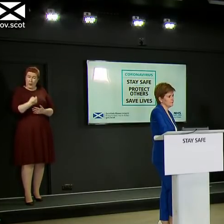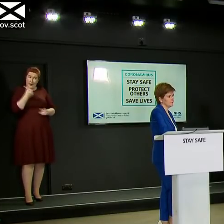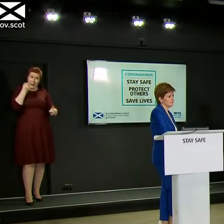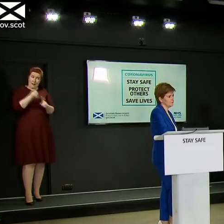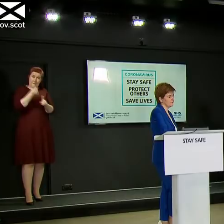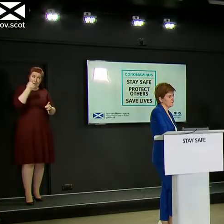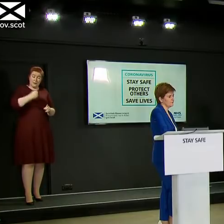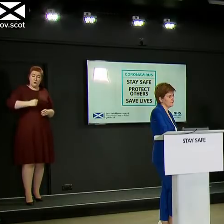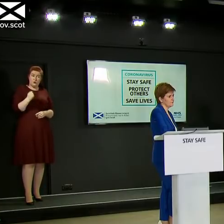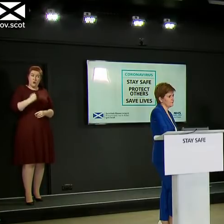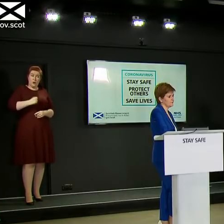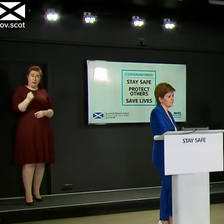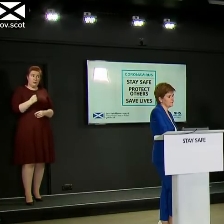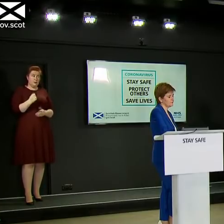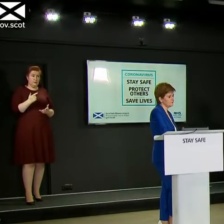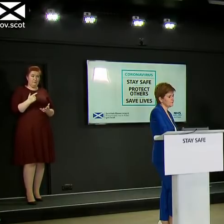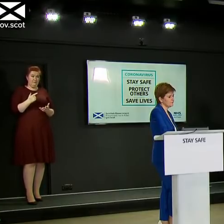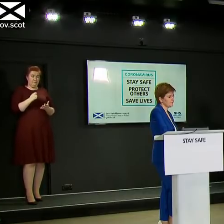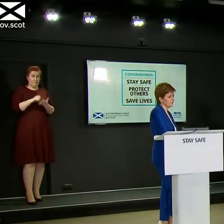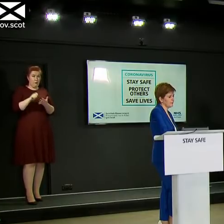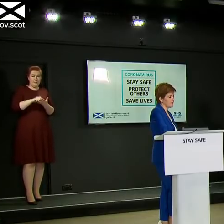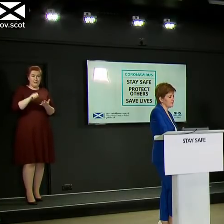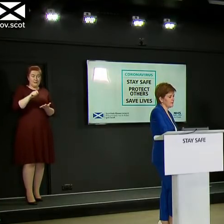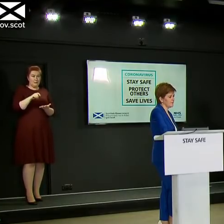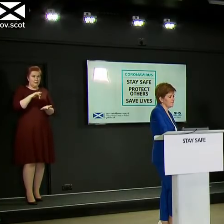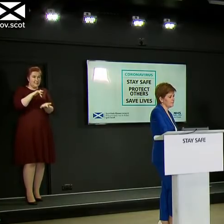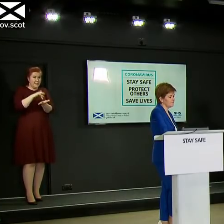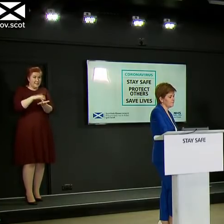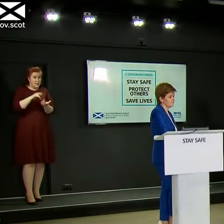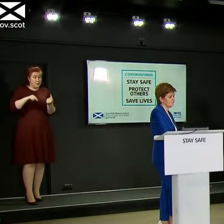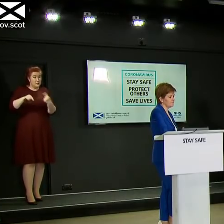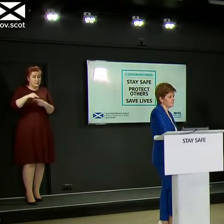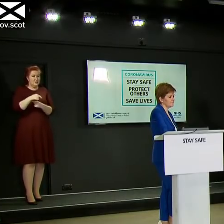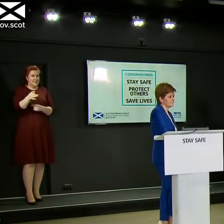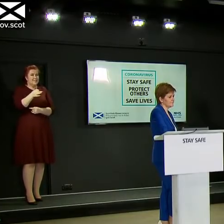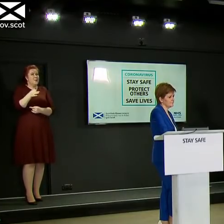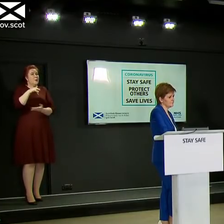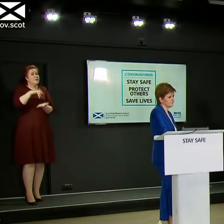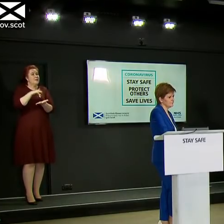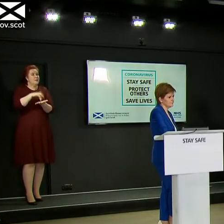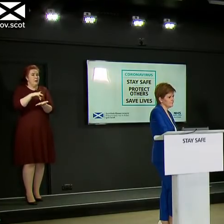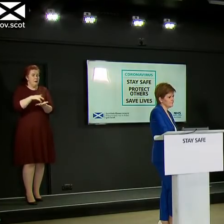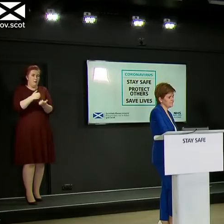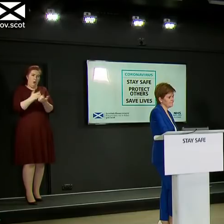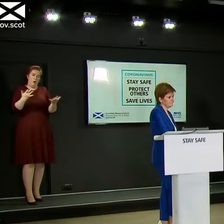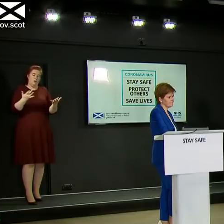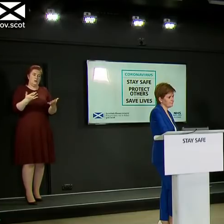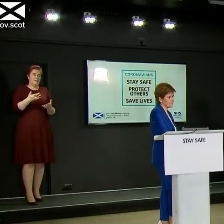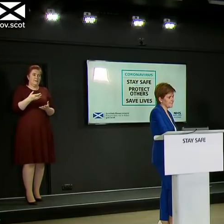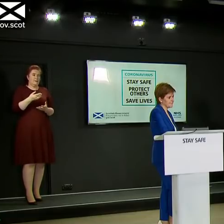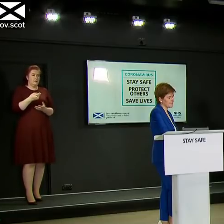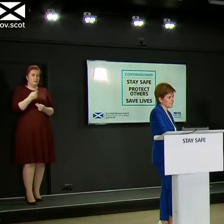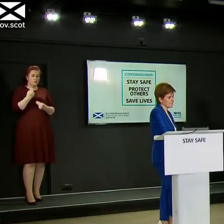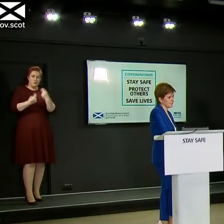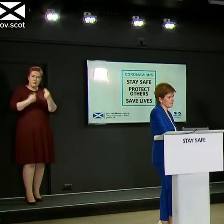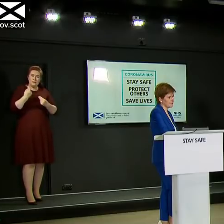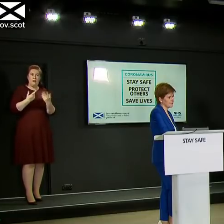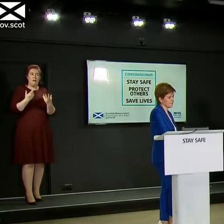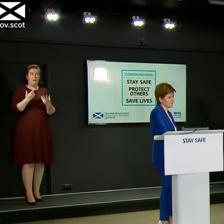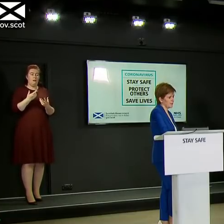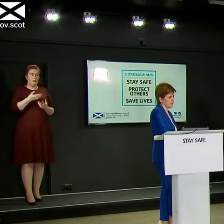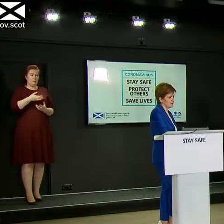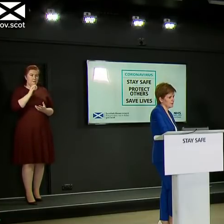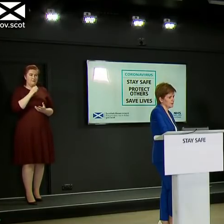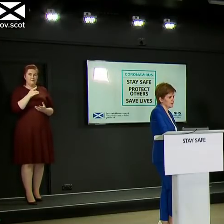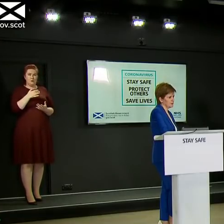Scotland's town centres, especially since a lot of retail and hospitality companies are largely relying